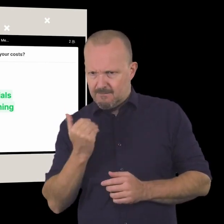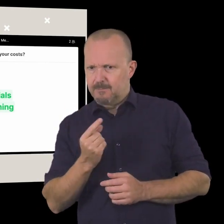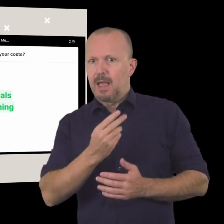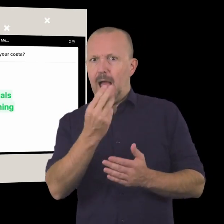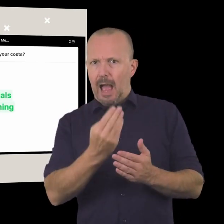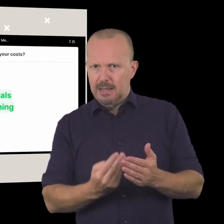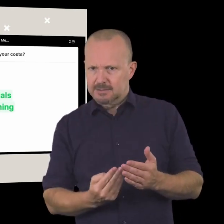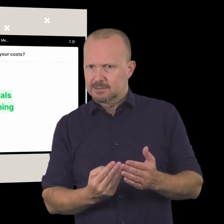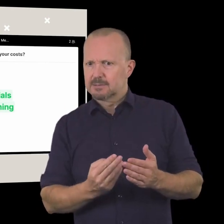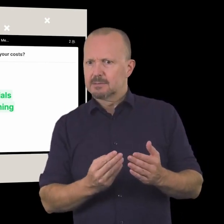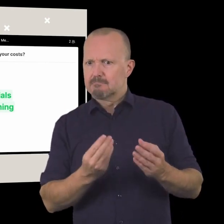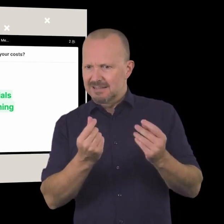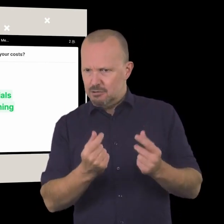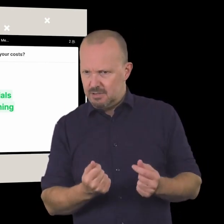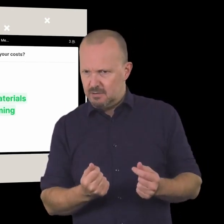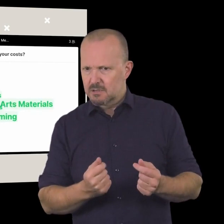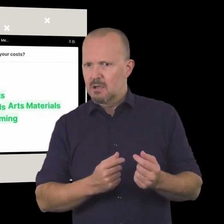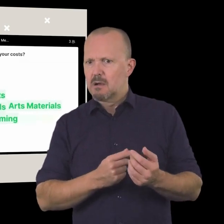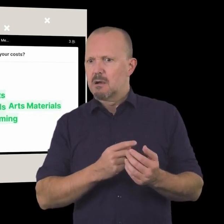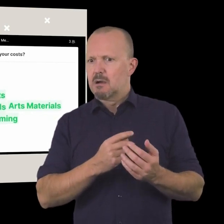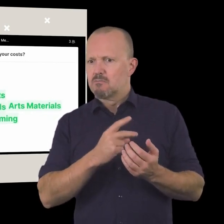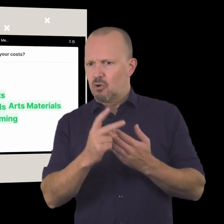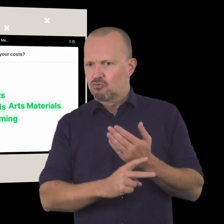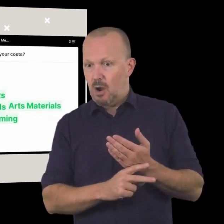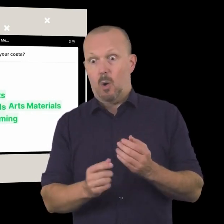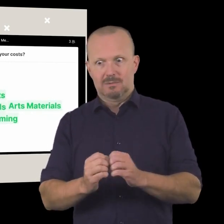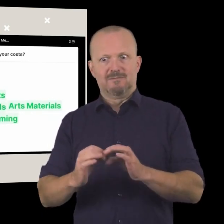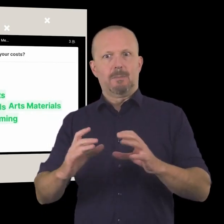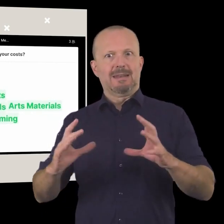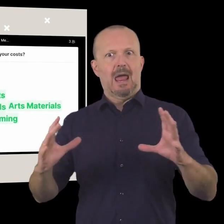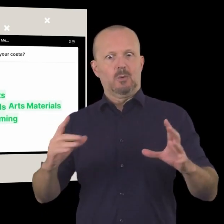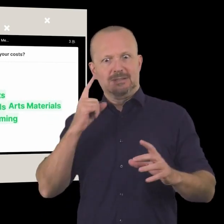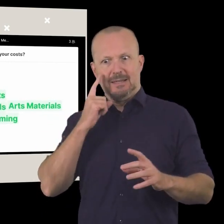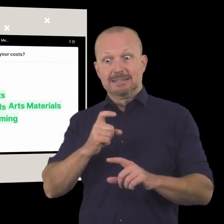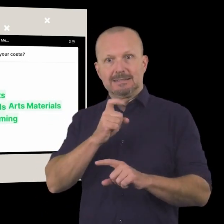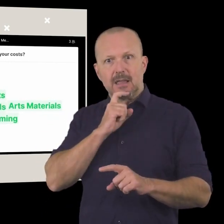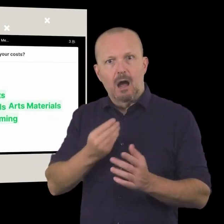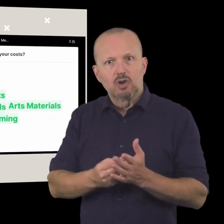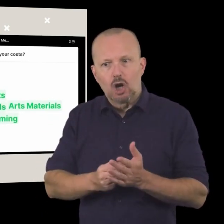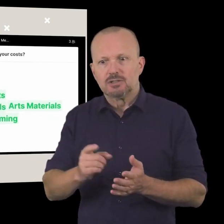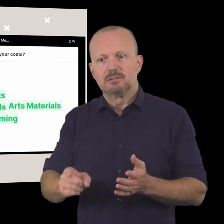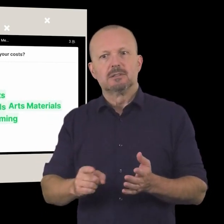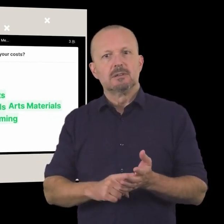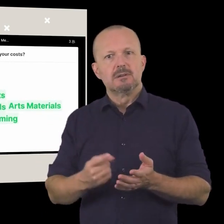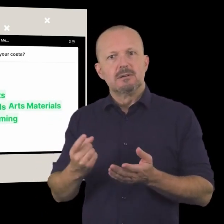lovely so we've got arts materials and programming what else oh look at this word cloud developing so we've got staff costs you've got